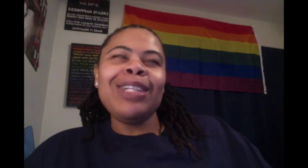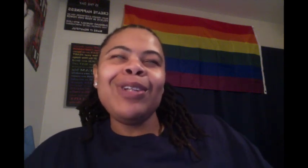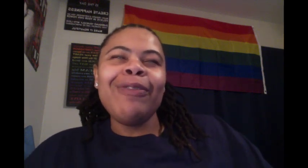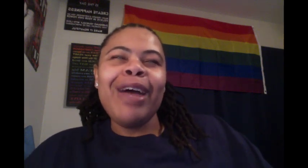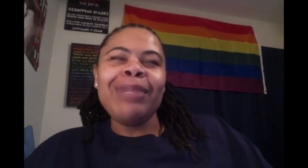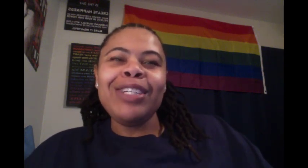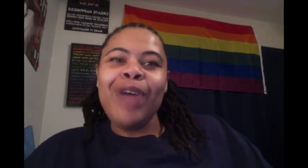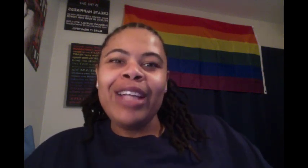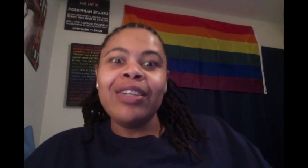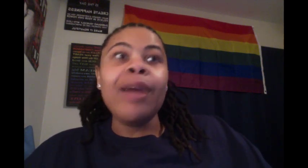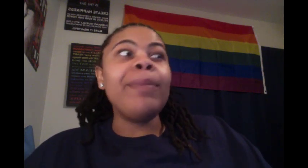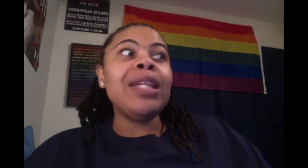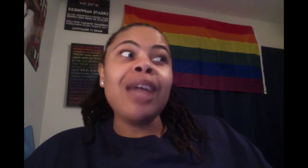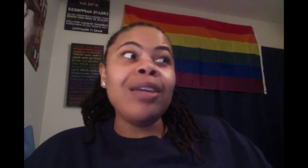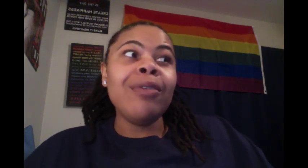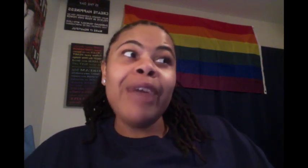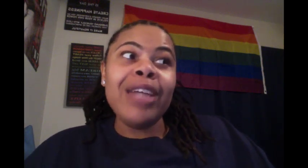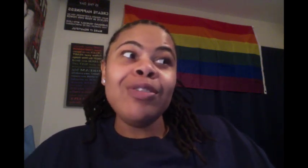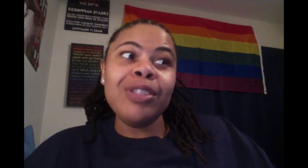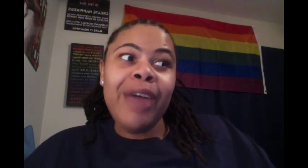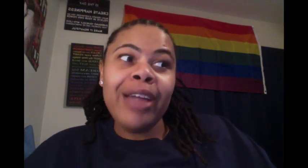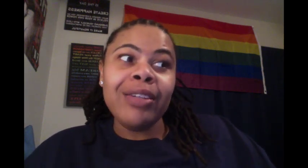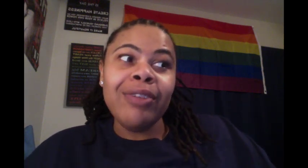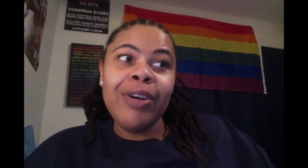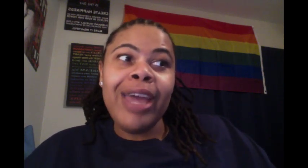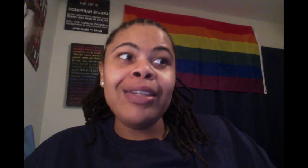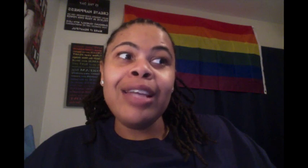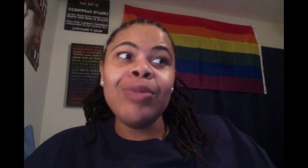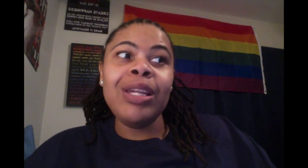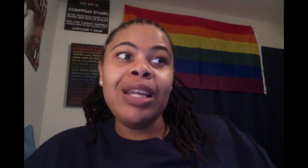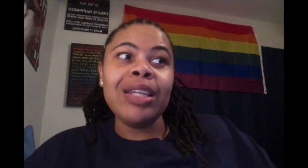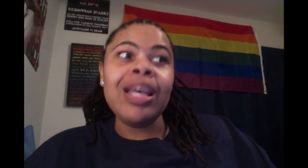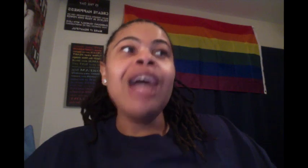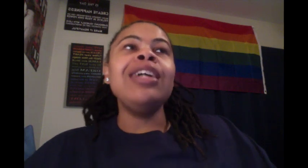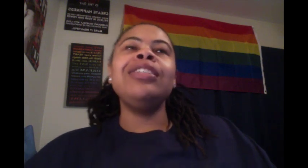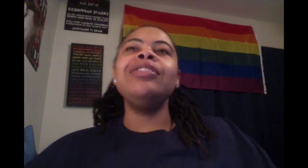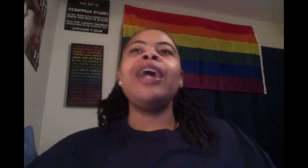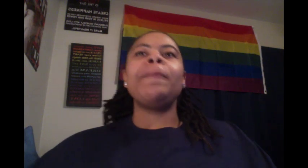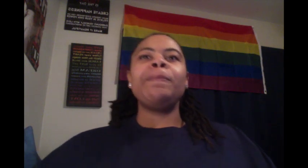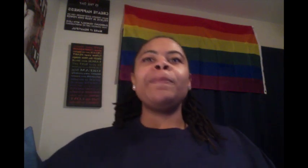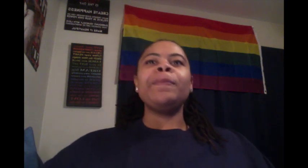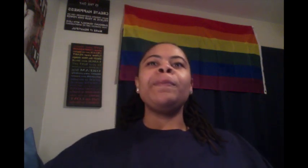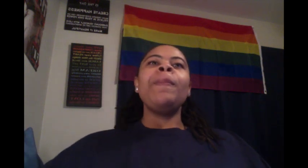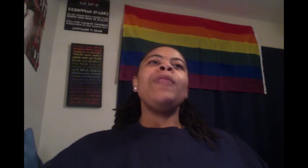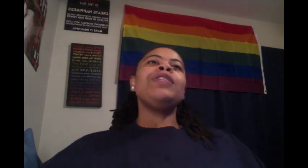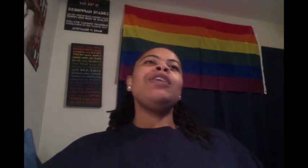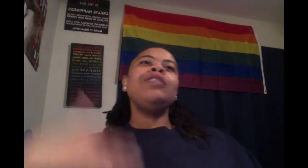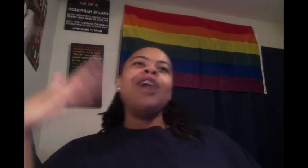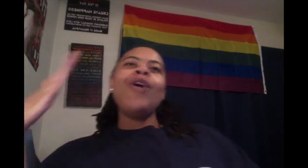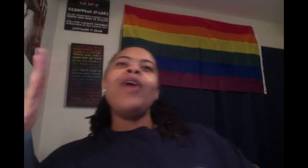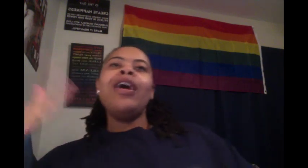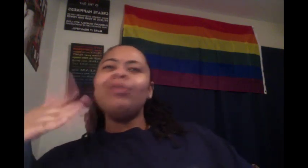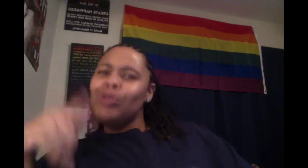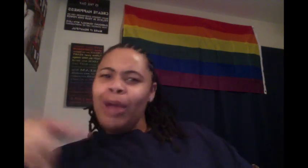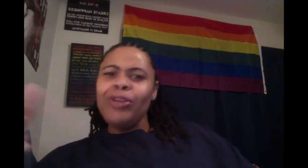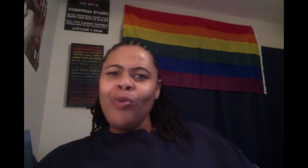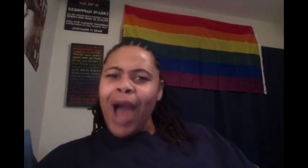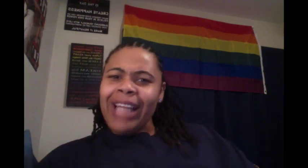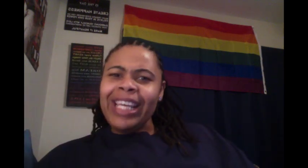you don't find me attractive. Bitch, I don't find you attractive. Okay? That's what it is. And she was like, mm-hmm. So, you know, you dropped your wallet